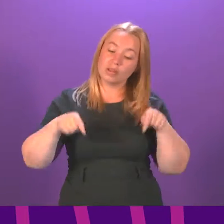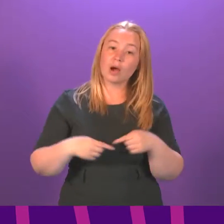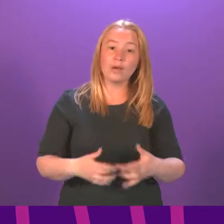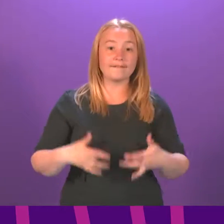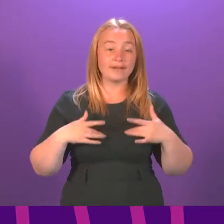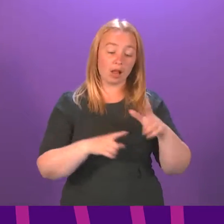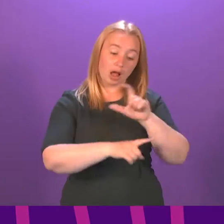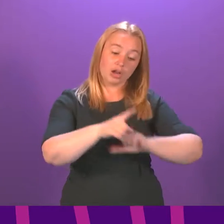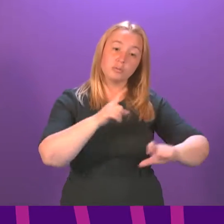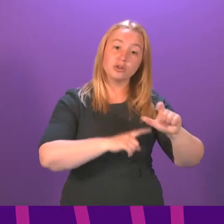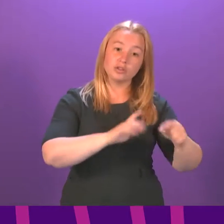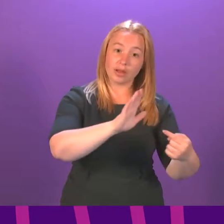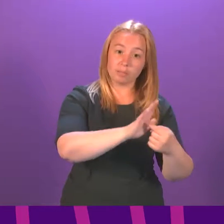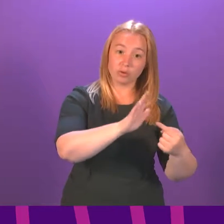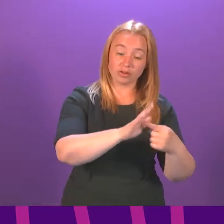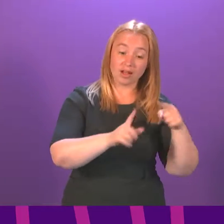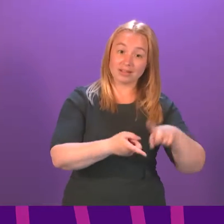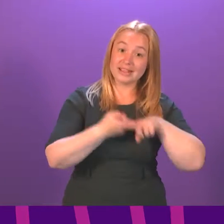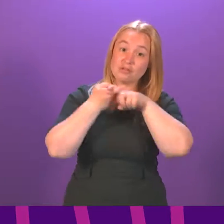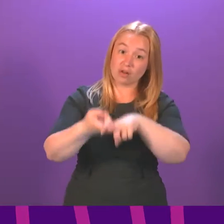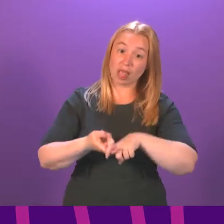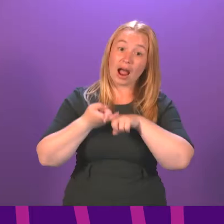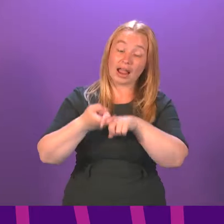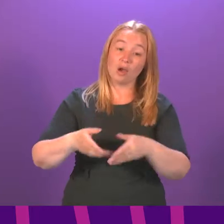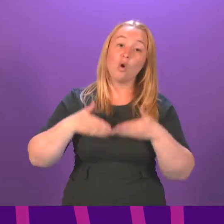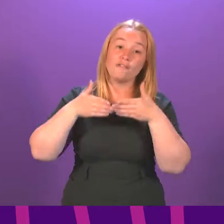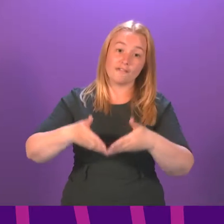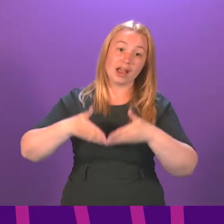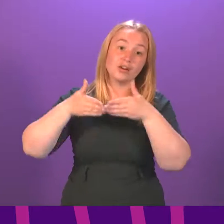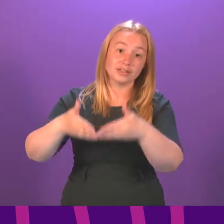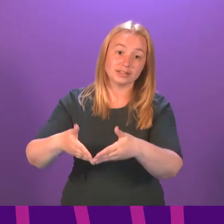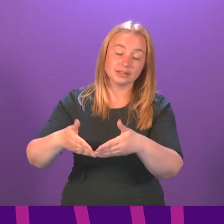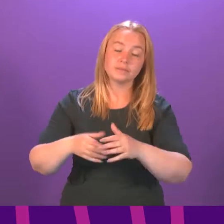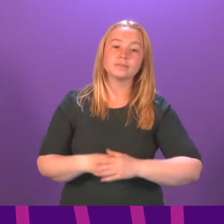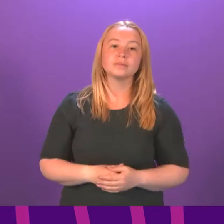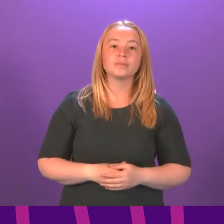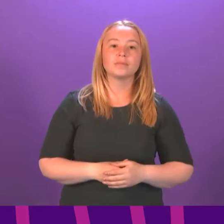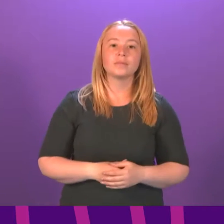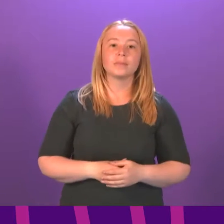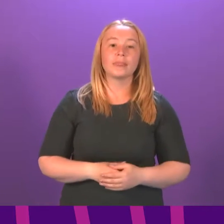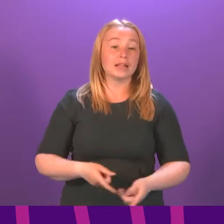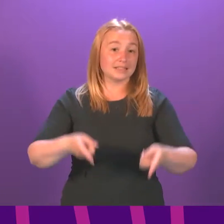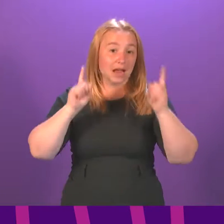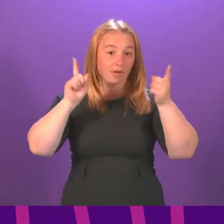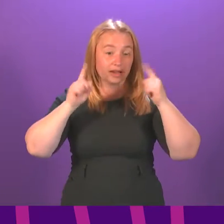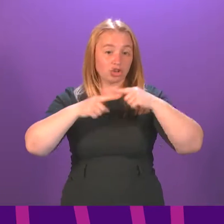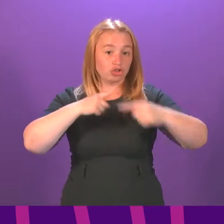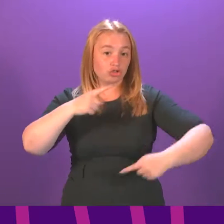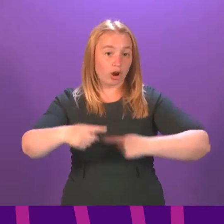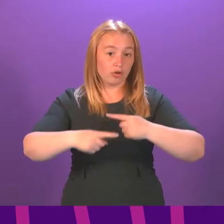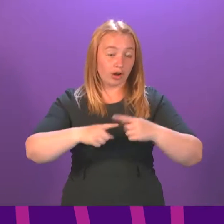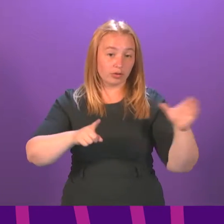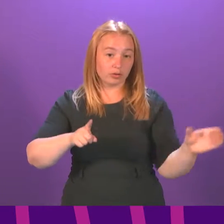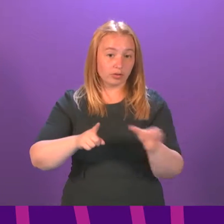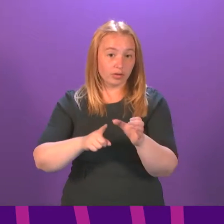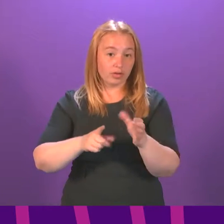the communities who rely on Lifeline ferry vessels. In terms of the turnaround director, specifically, a benchmarking exercise